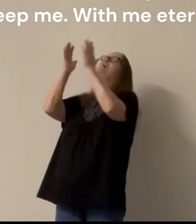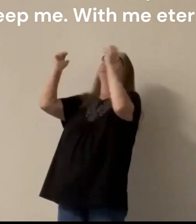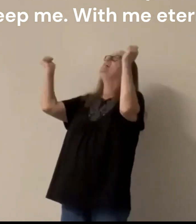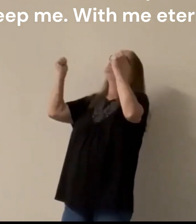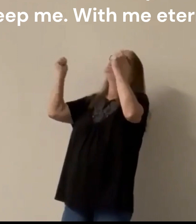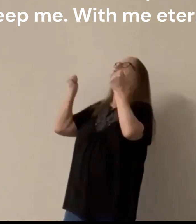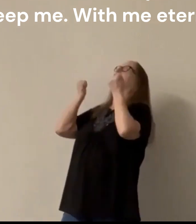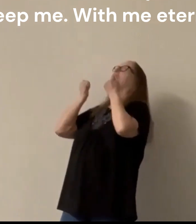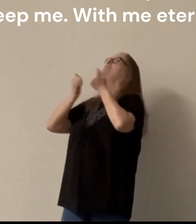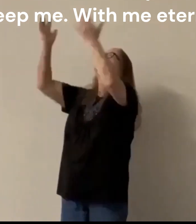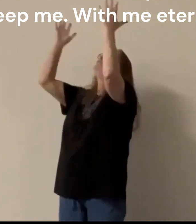Lady.